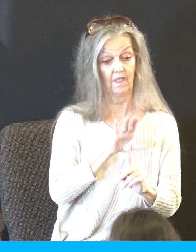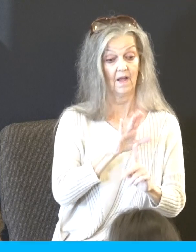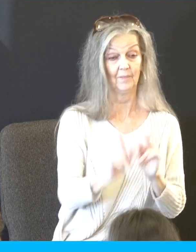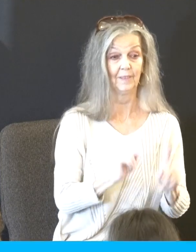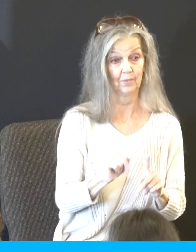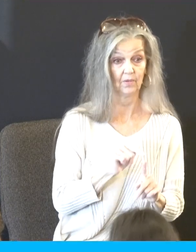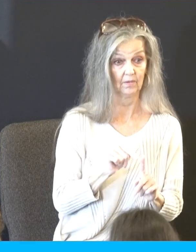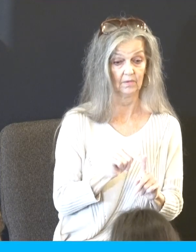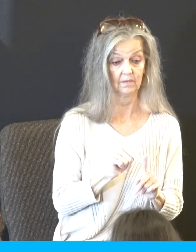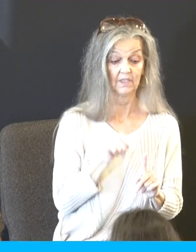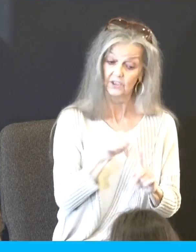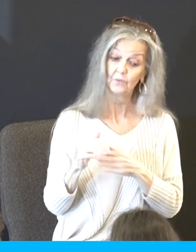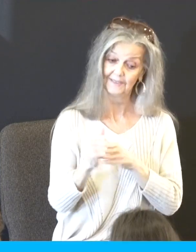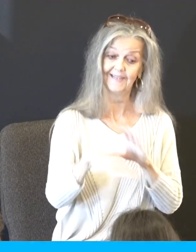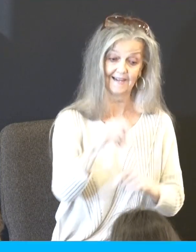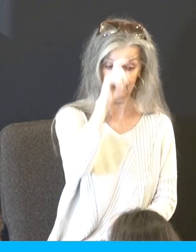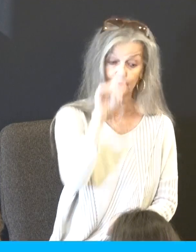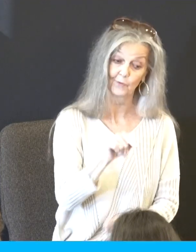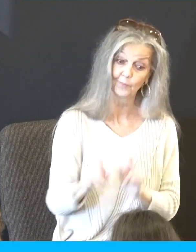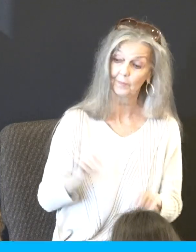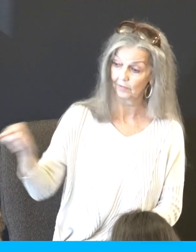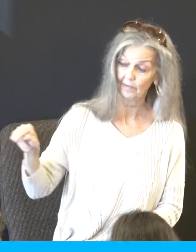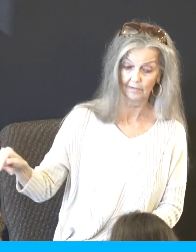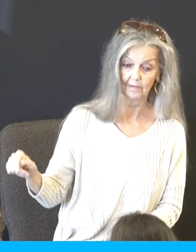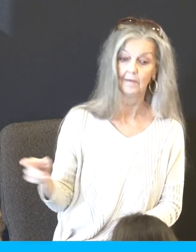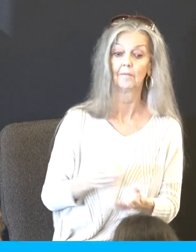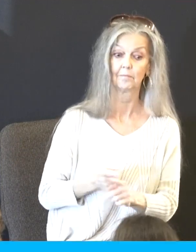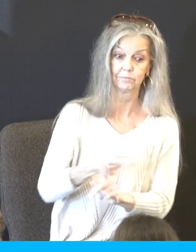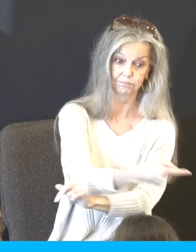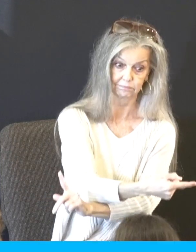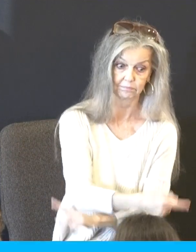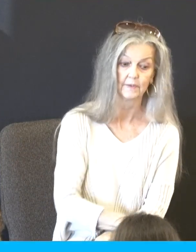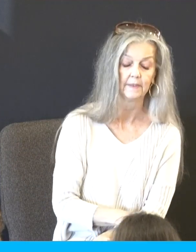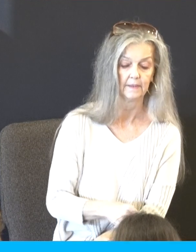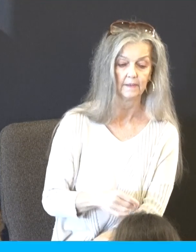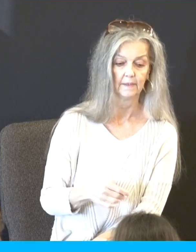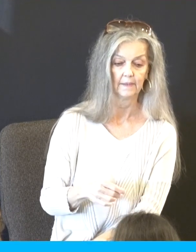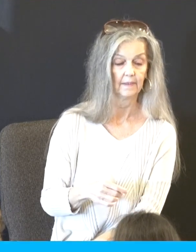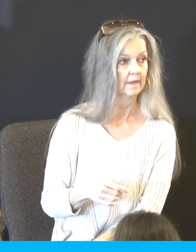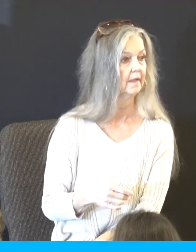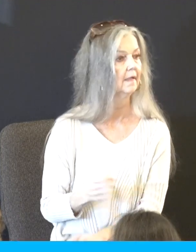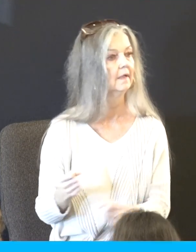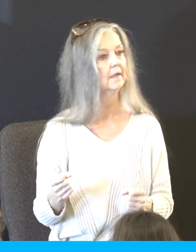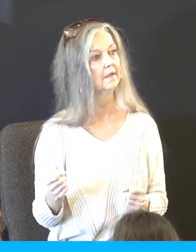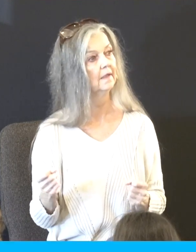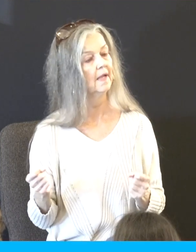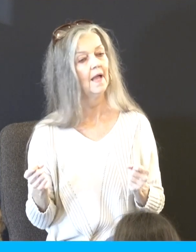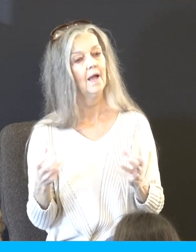which thou broughtest out of the land of Egypt, have corrupted themselves. And they've, how many of you guys have come home and your wife says, your